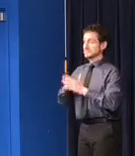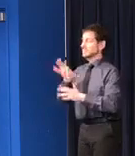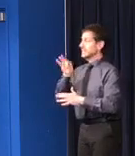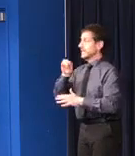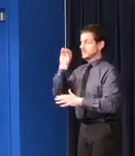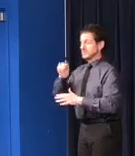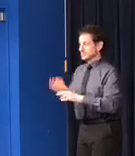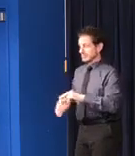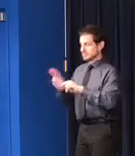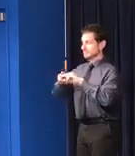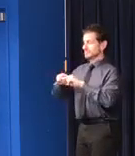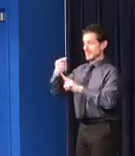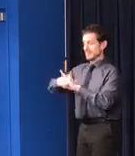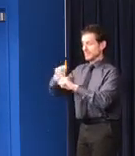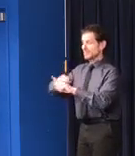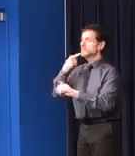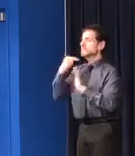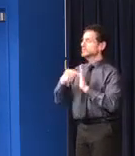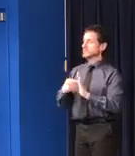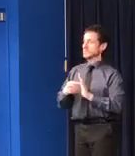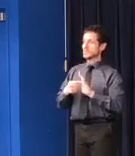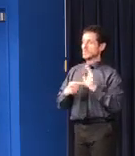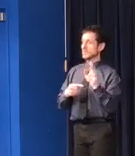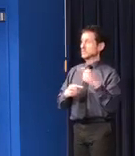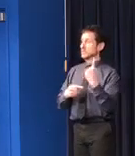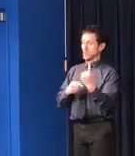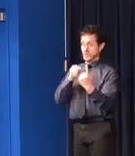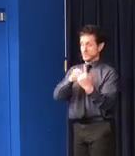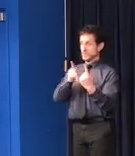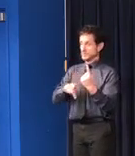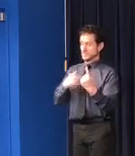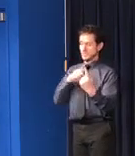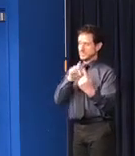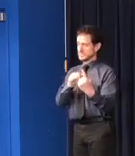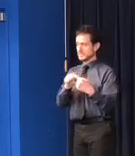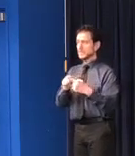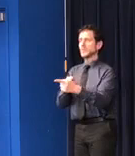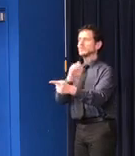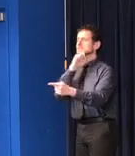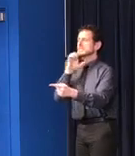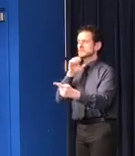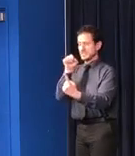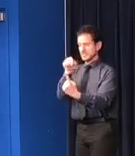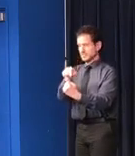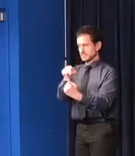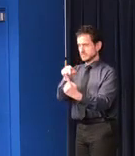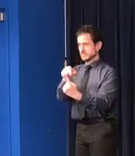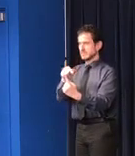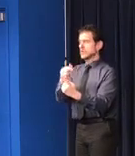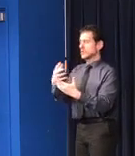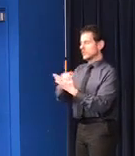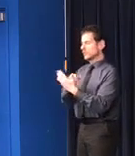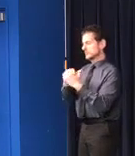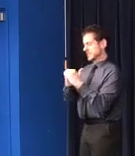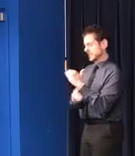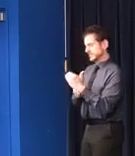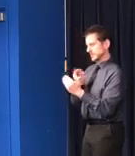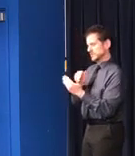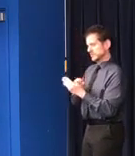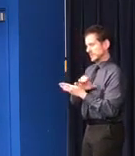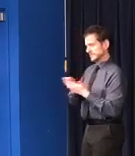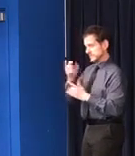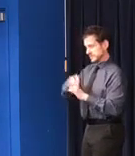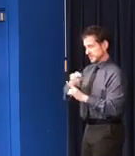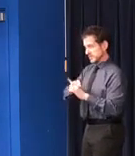a month. For example, a single person with a disability or an older adult with less than $2,000 of monthly